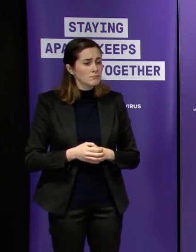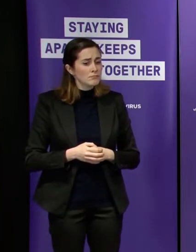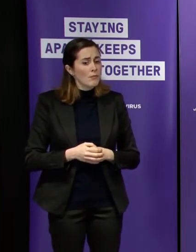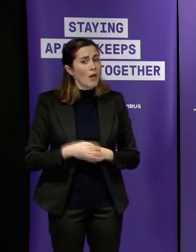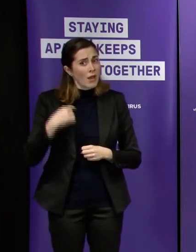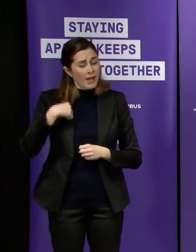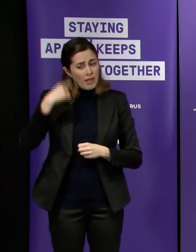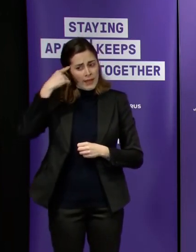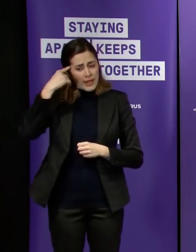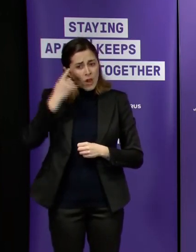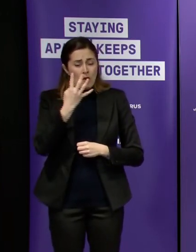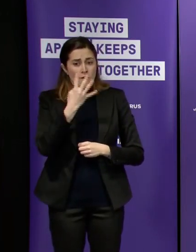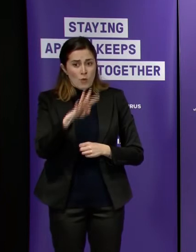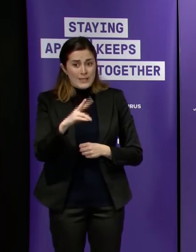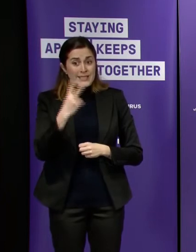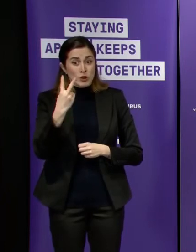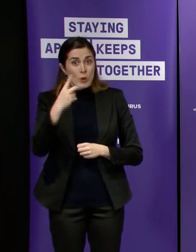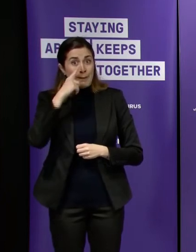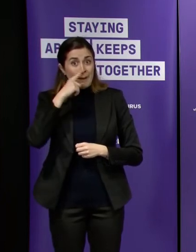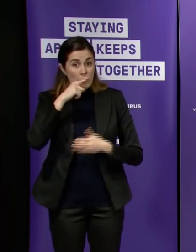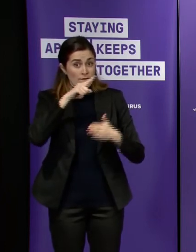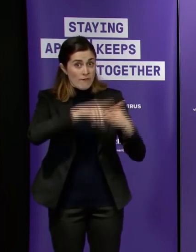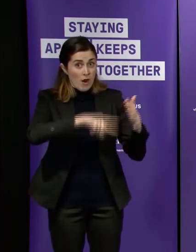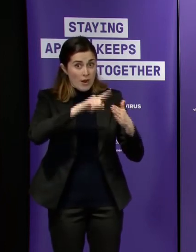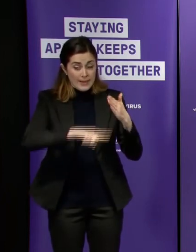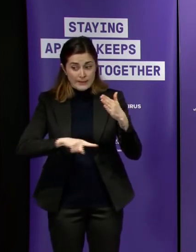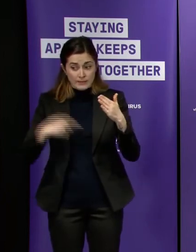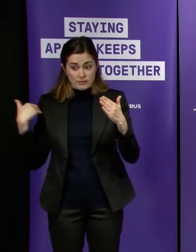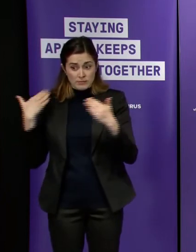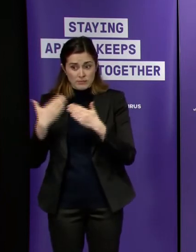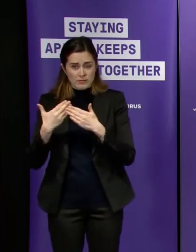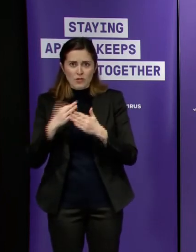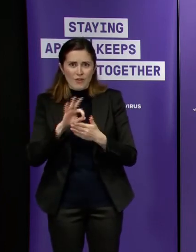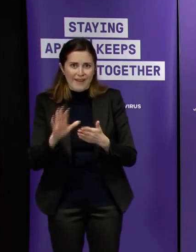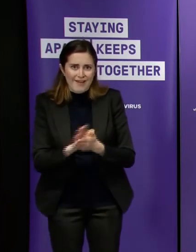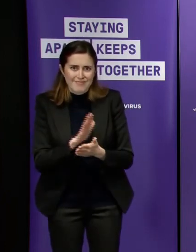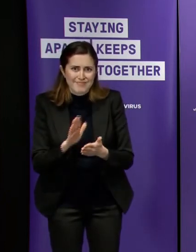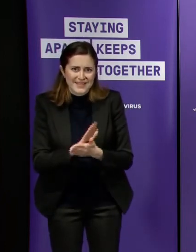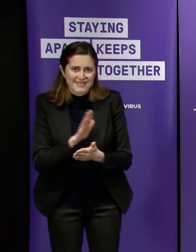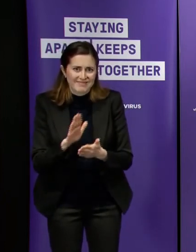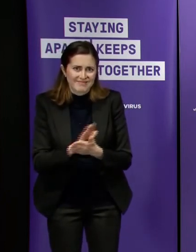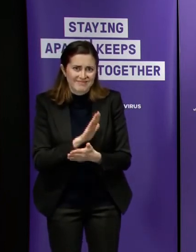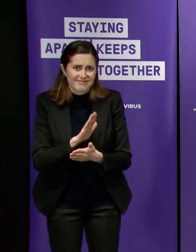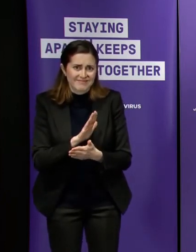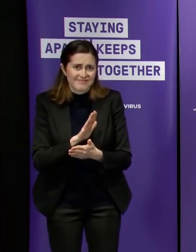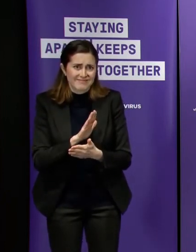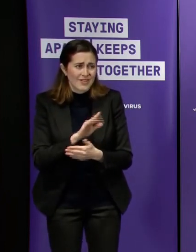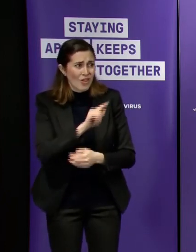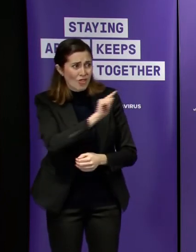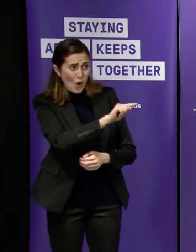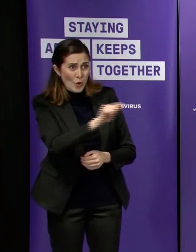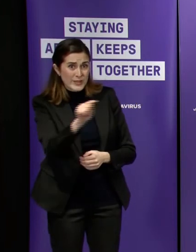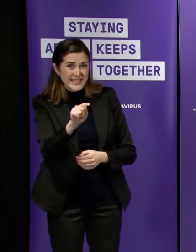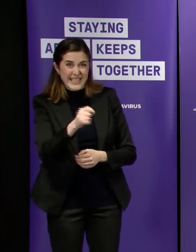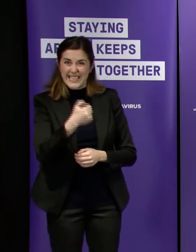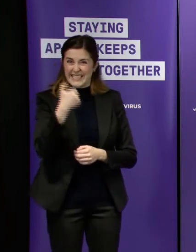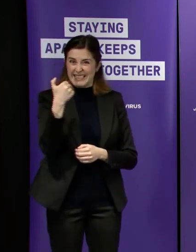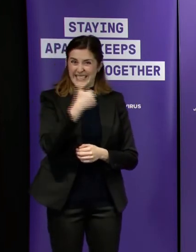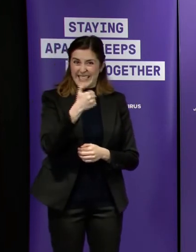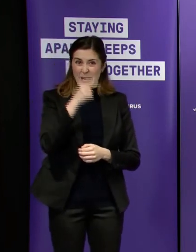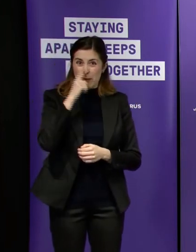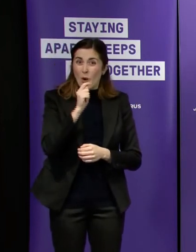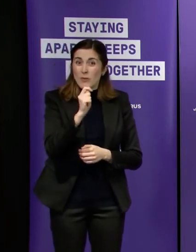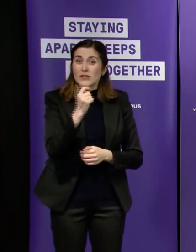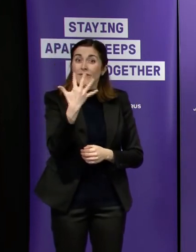of the 42 people that have got fined are particularly pleased with that they've 16 of those have got nearly five thousand dollar